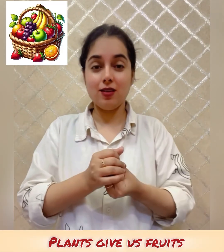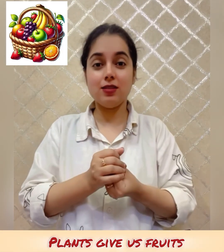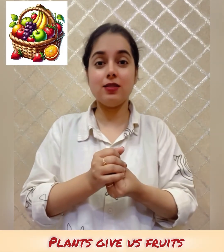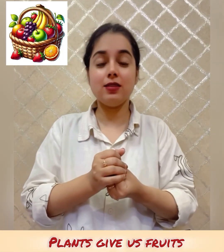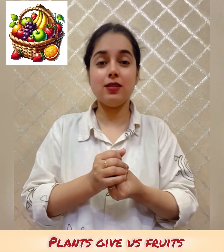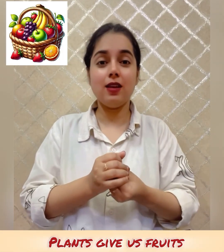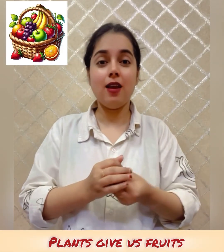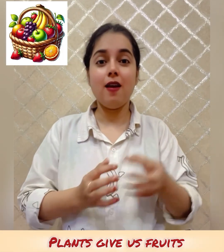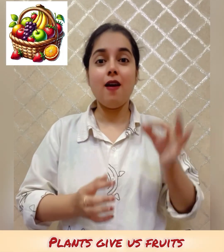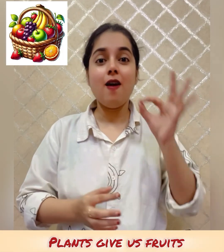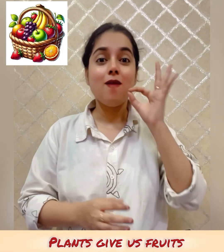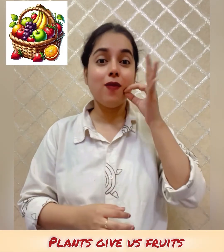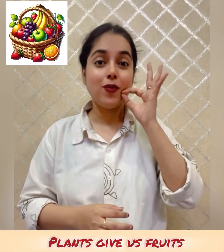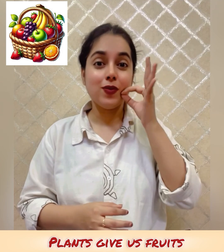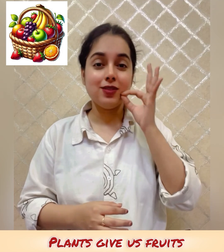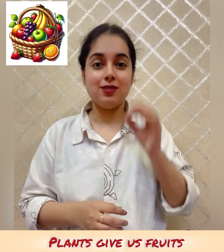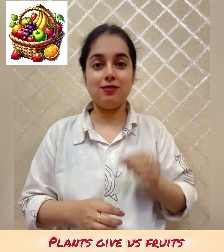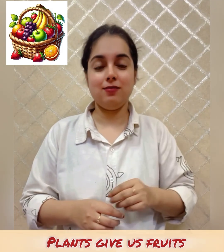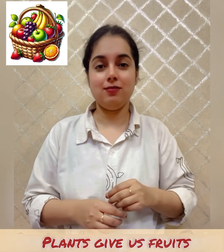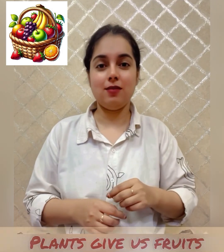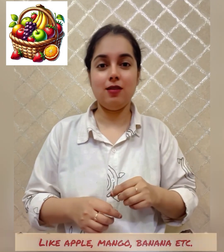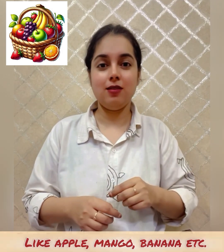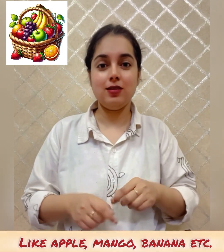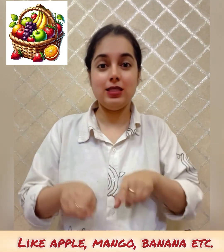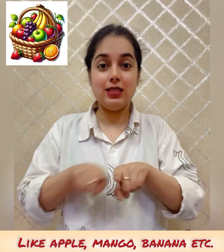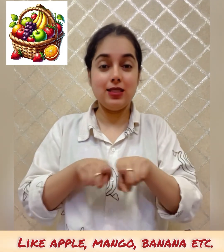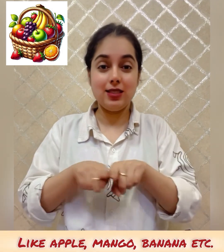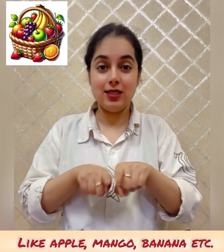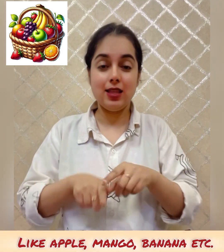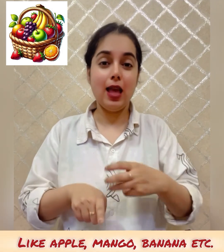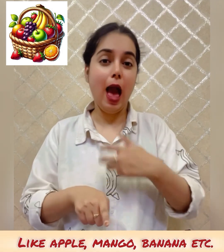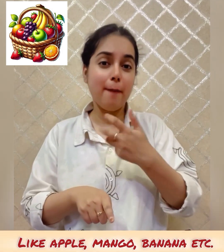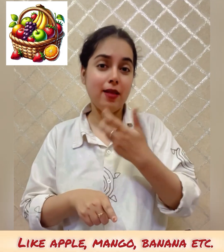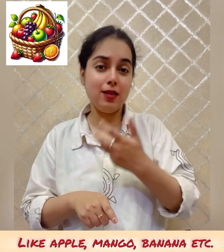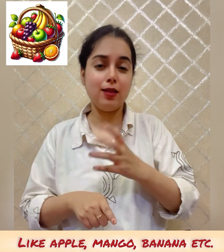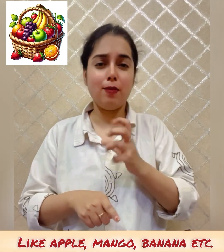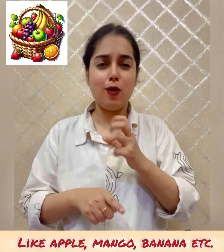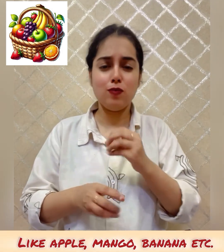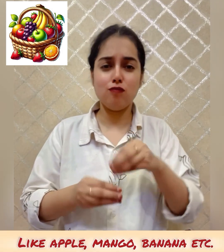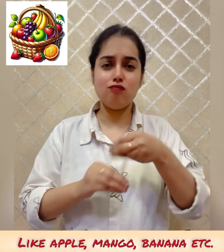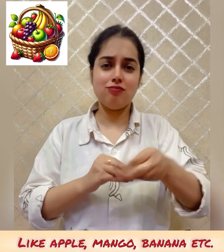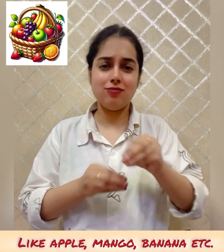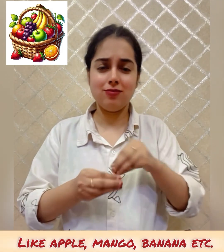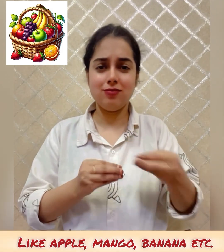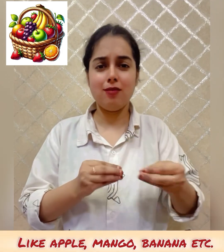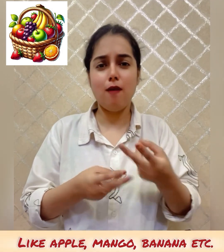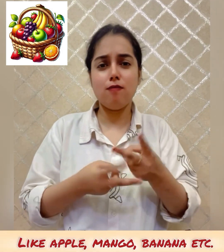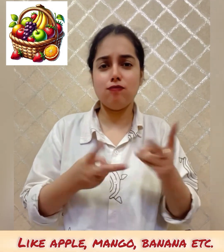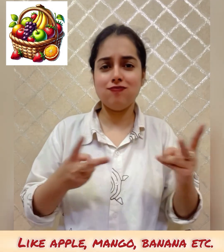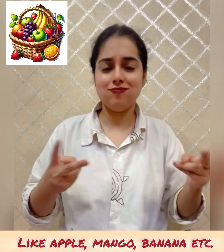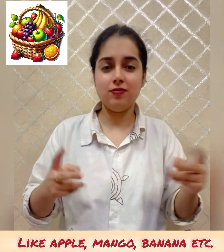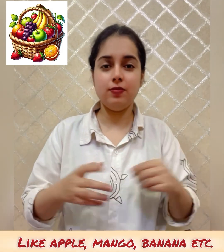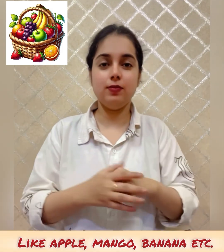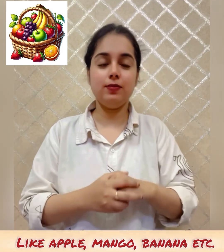fruits like apple, mango, banana etc.